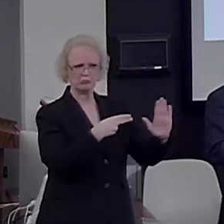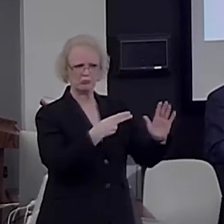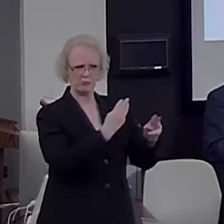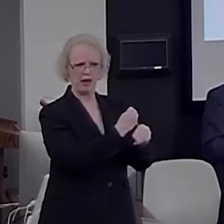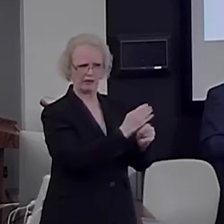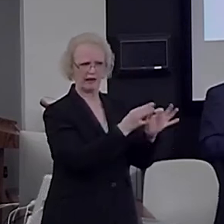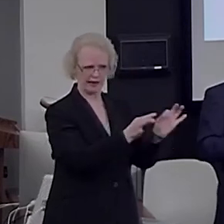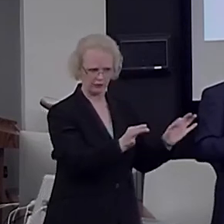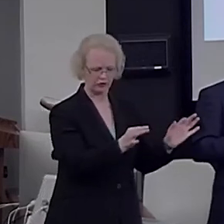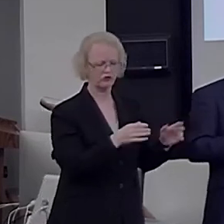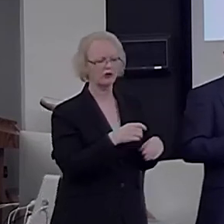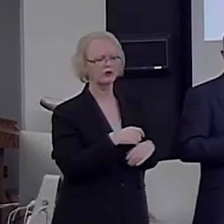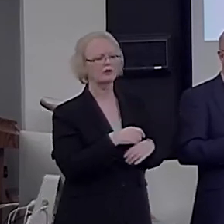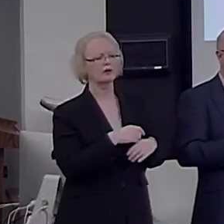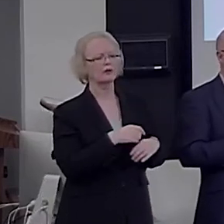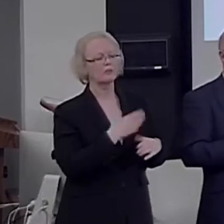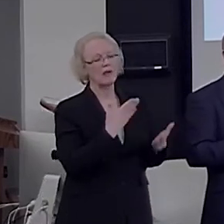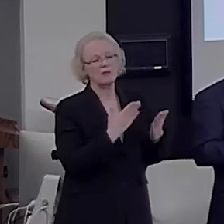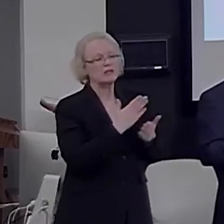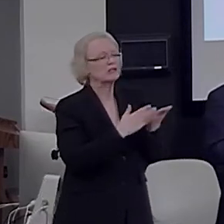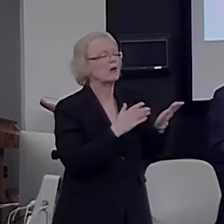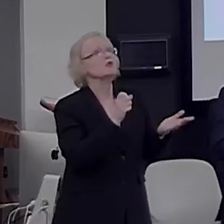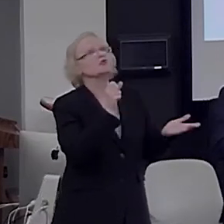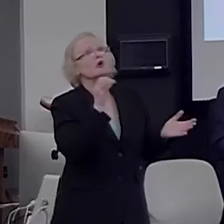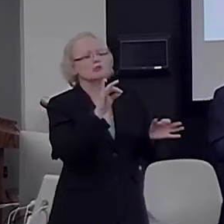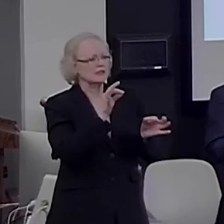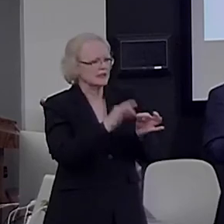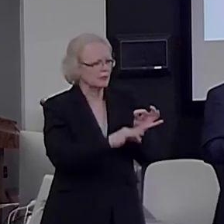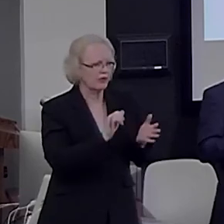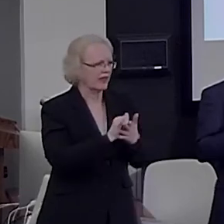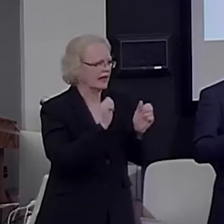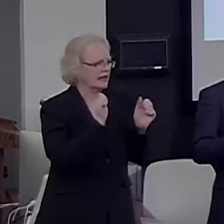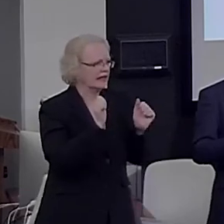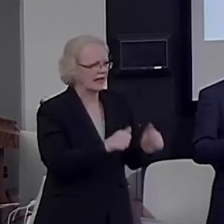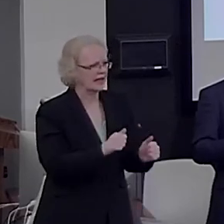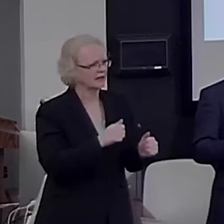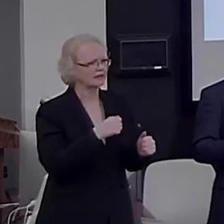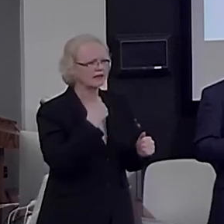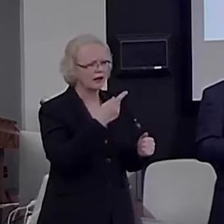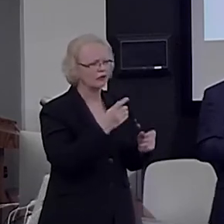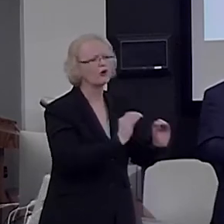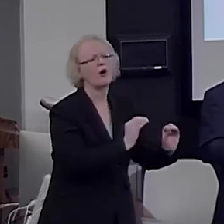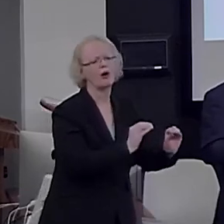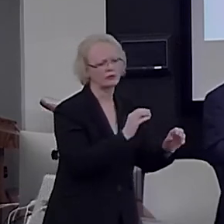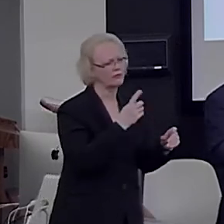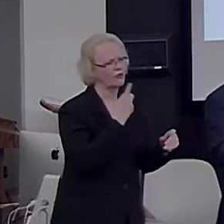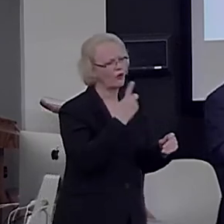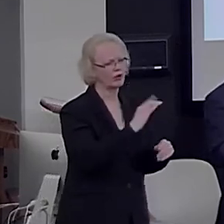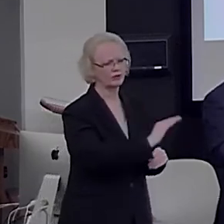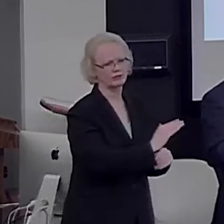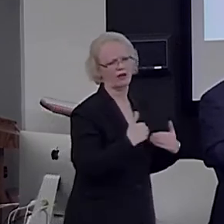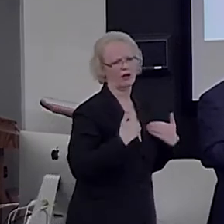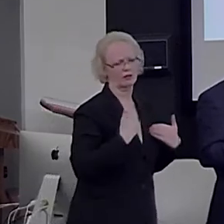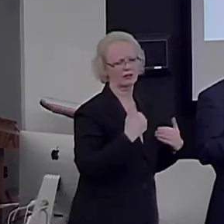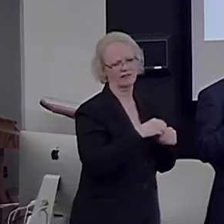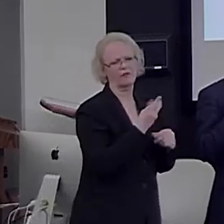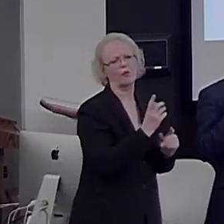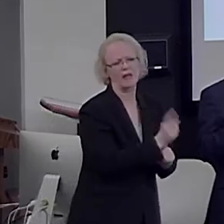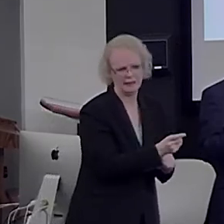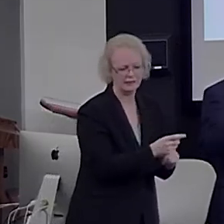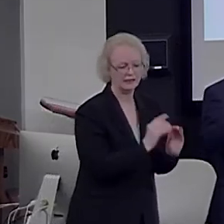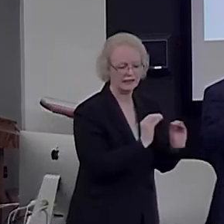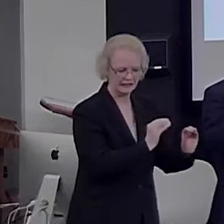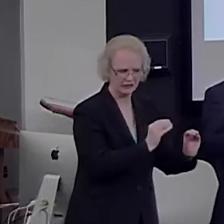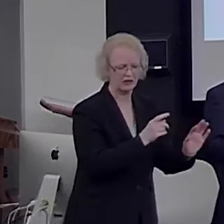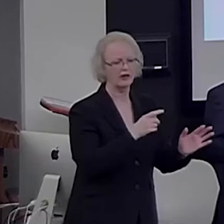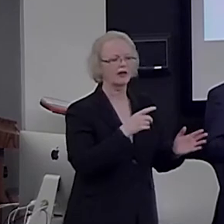And maybe some of them are so simple that they can be taught in a few minutes to a young child. Okay? So, this is what we are aiming for. And then what